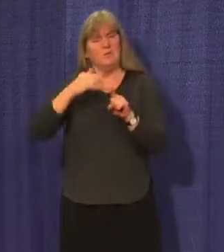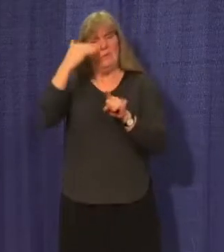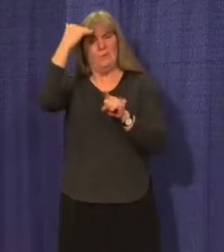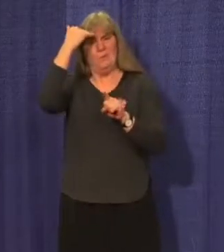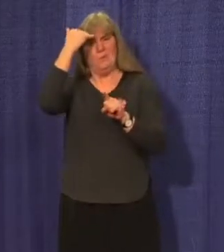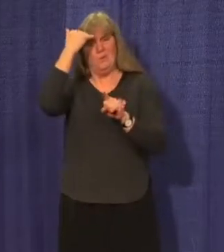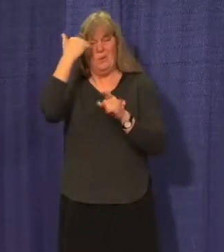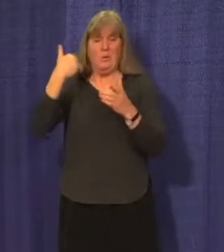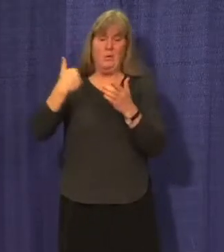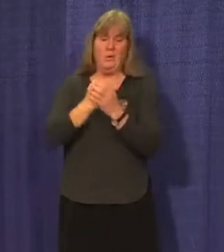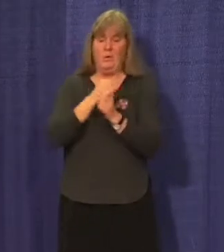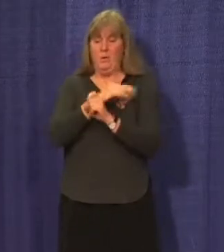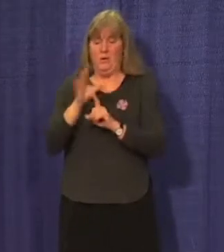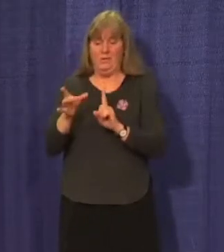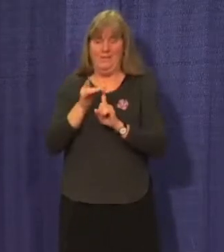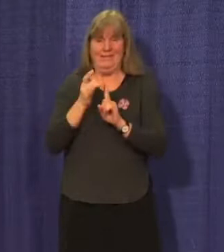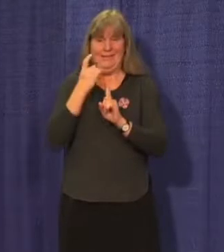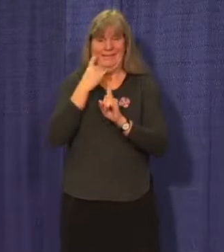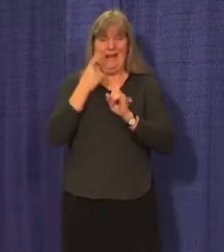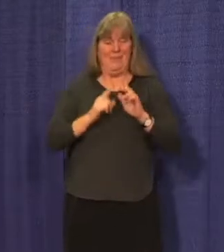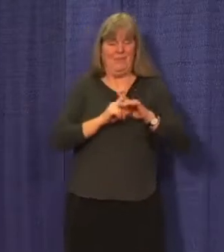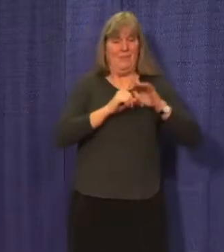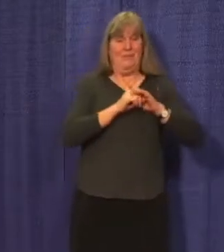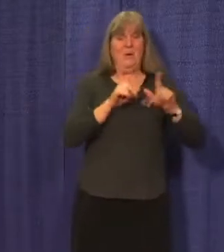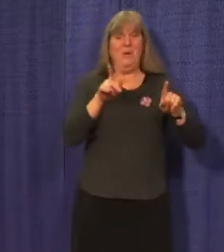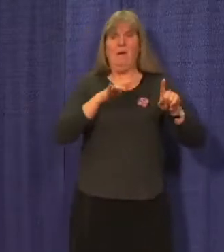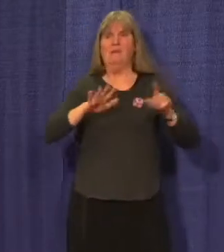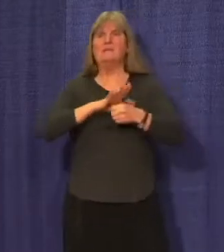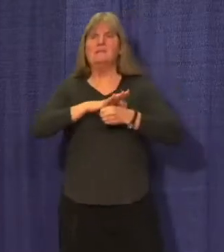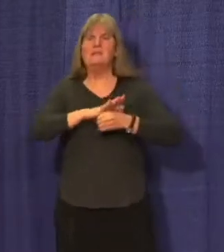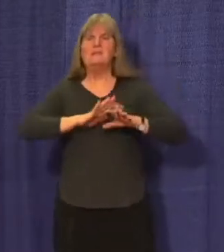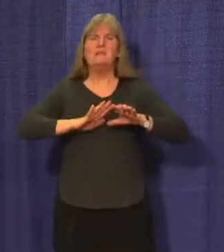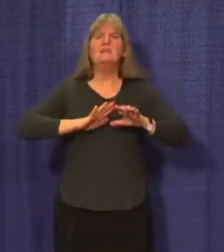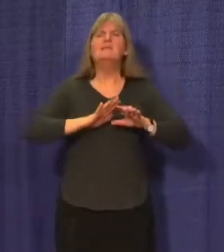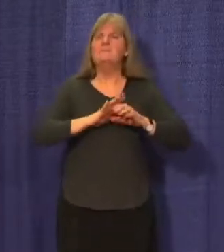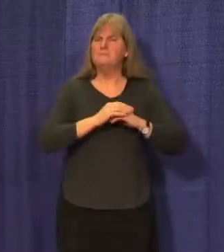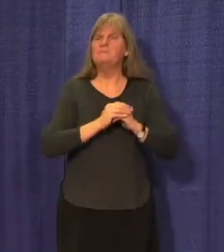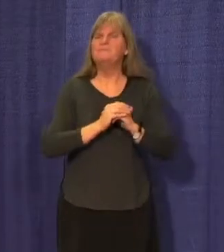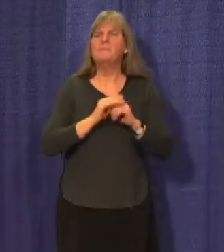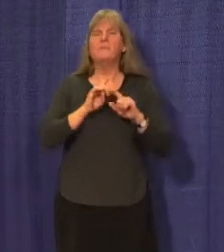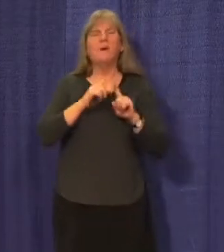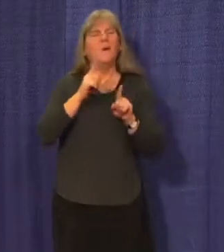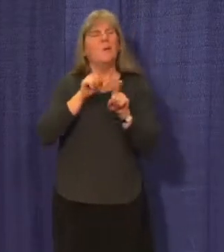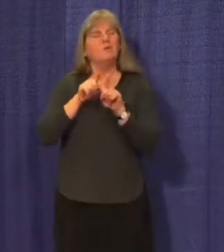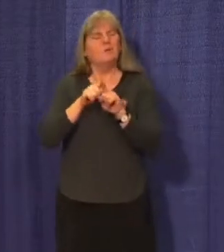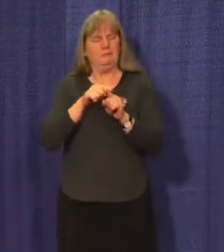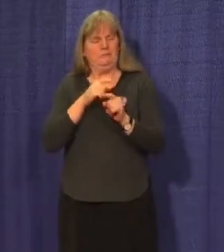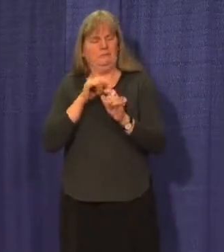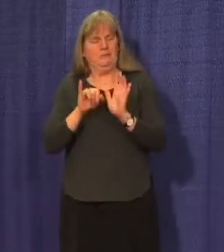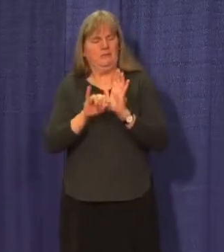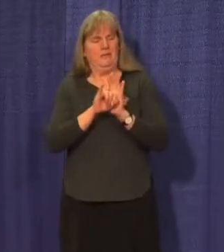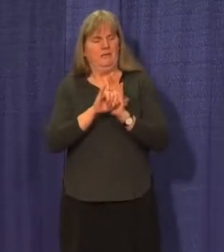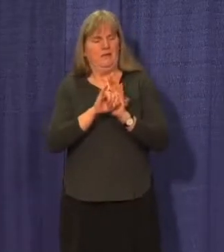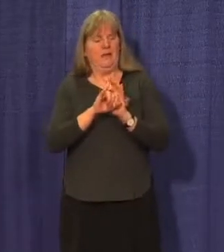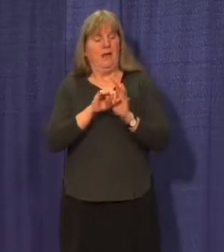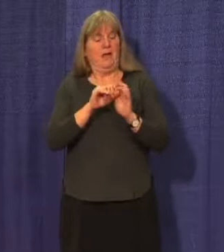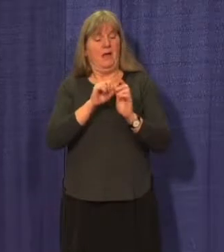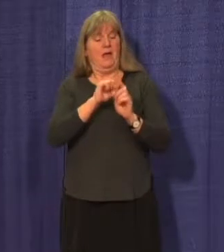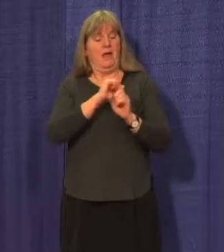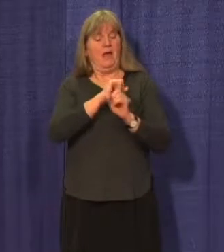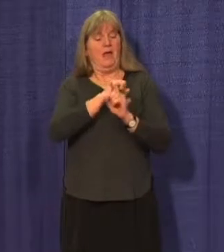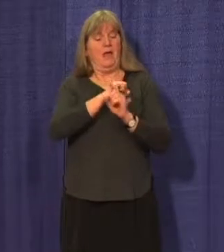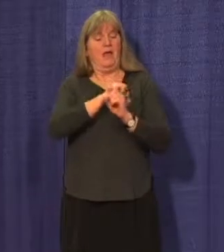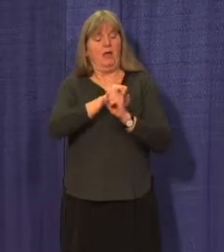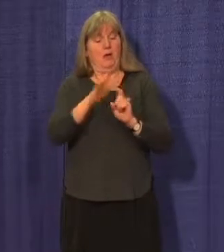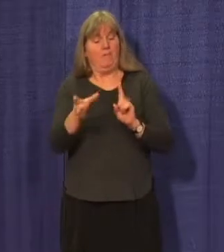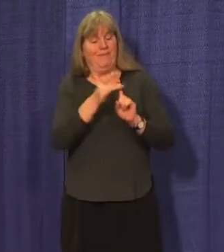announcement of new cases in the Yukon recently has been stressful. But they also remind us that we must still follow the safe six